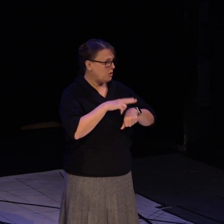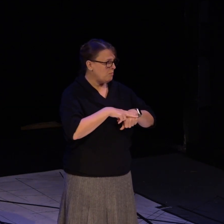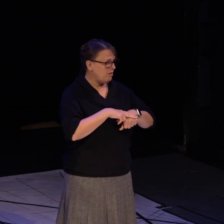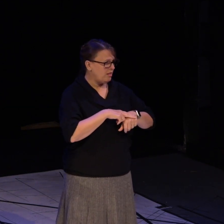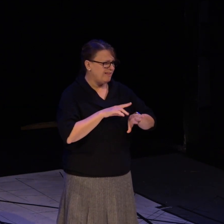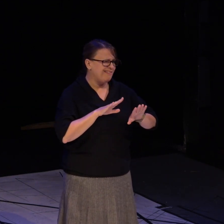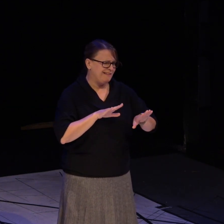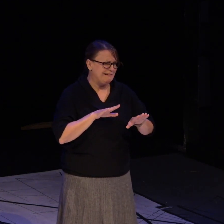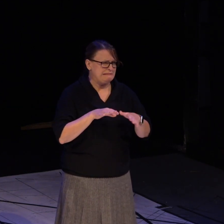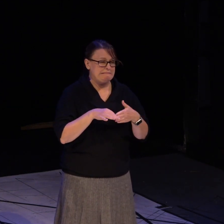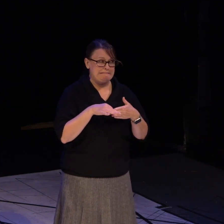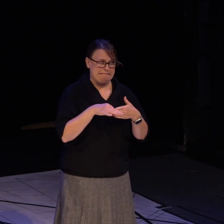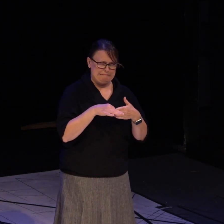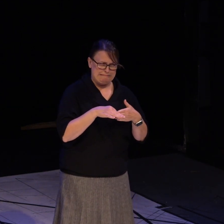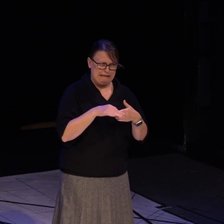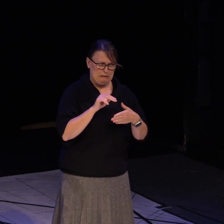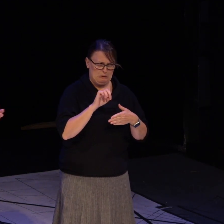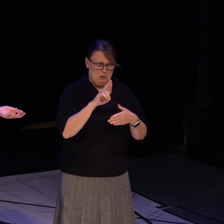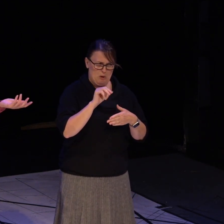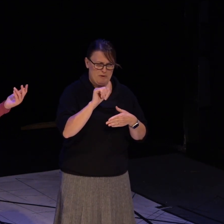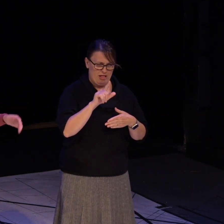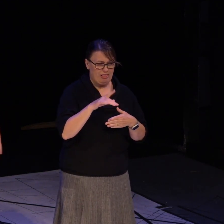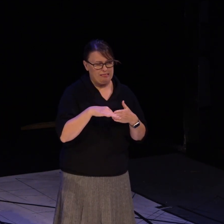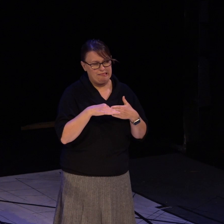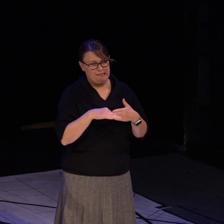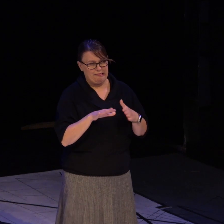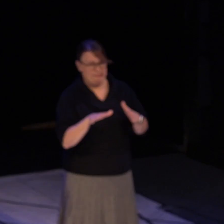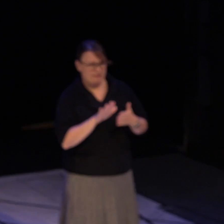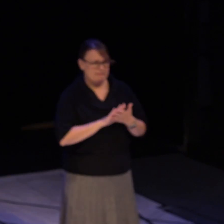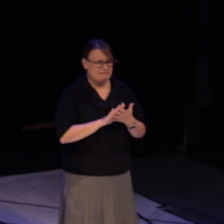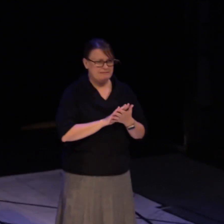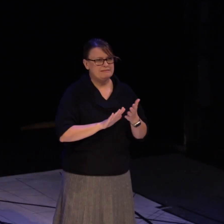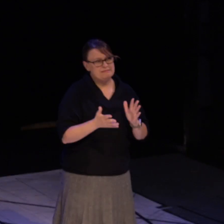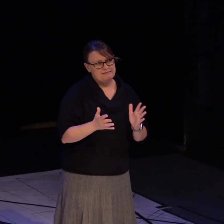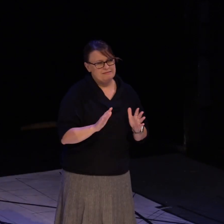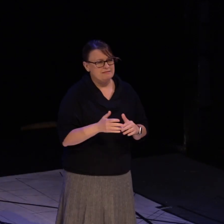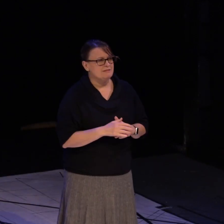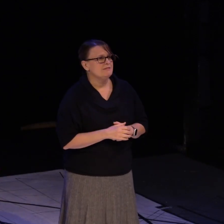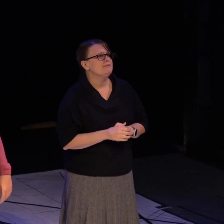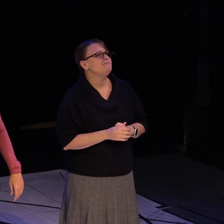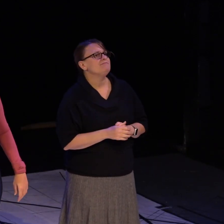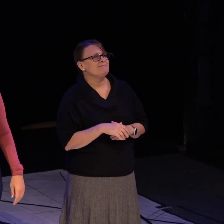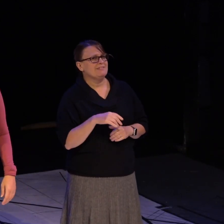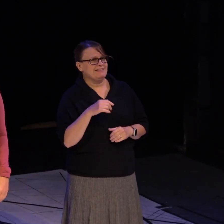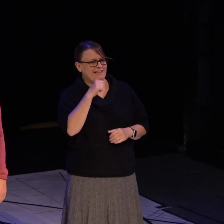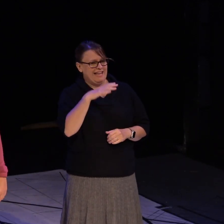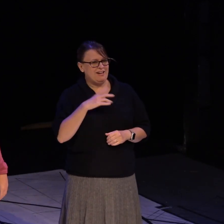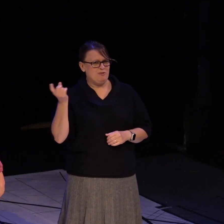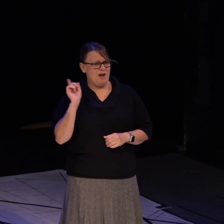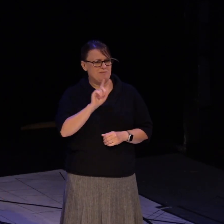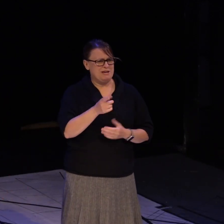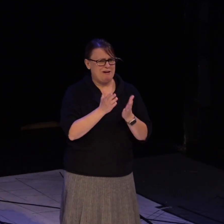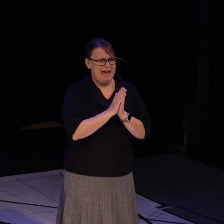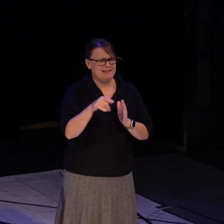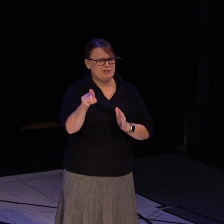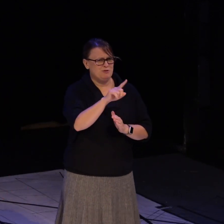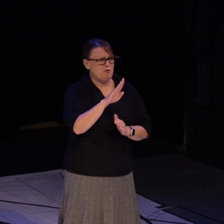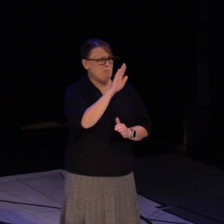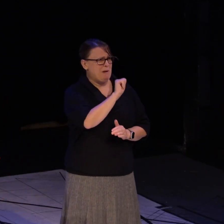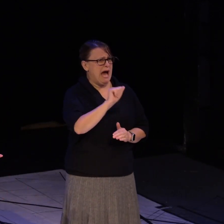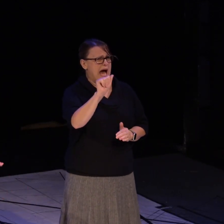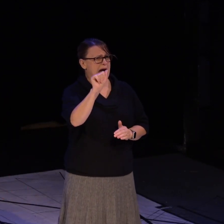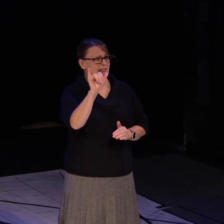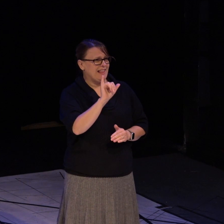translated relatively loosely. You know, some lady who comes out and asks for a sheep's bar. I'm normal.